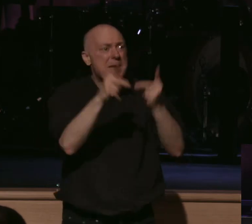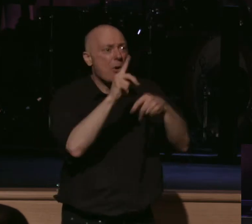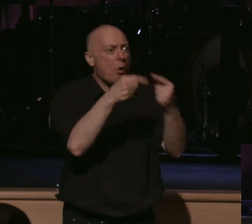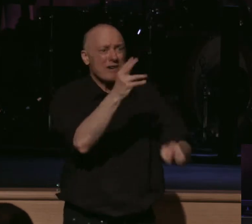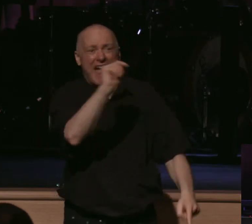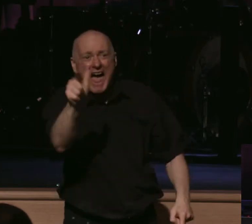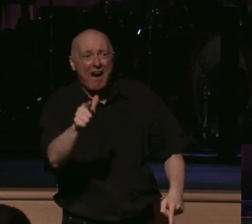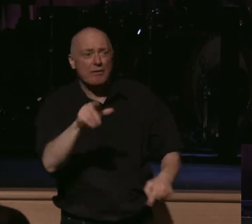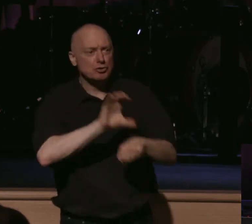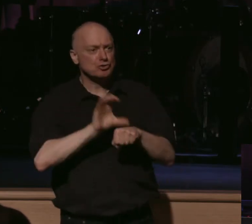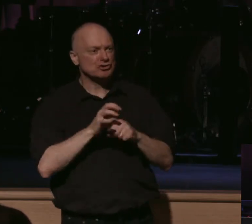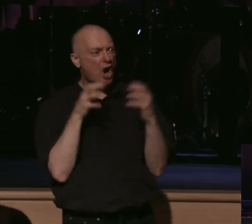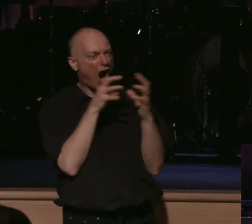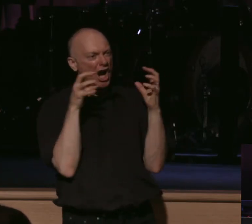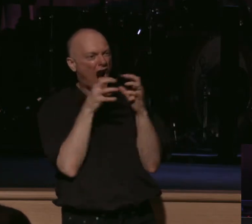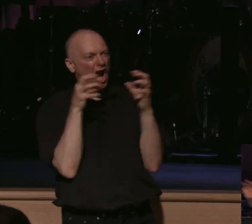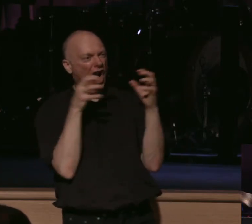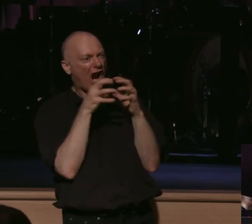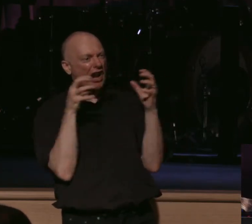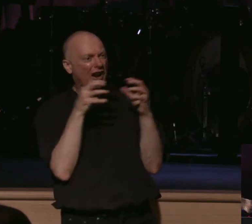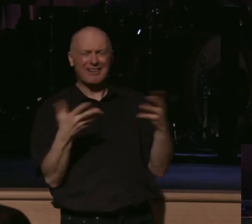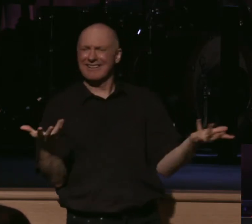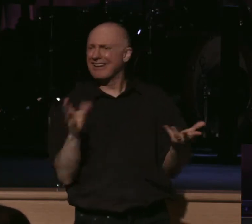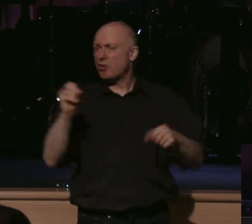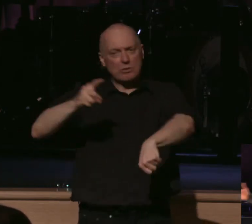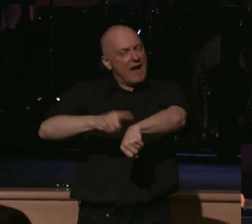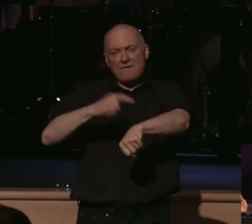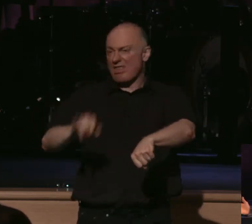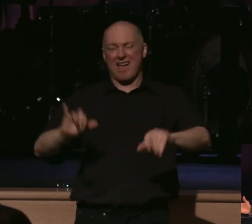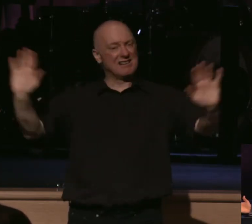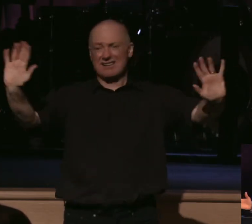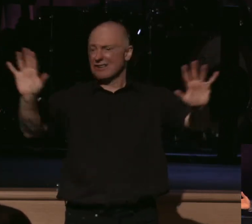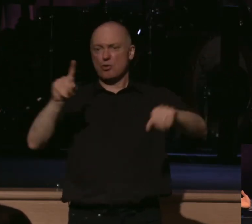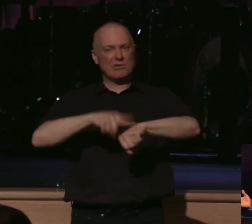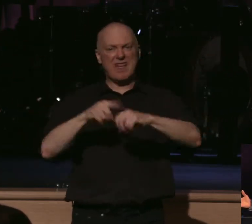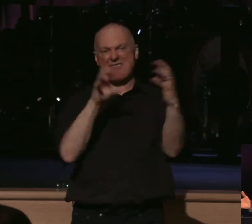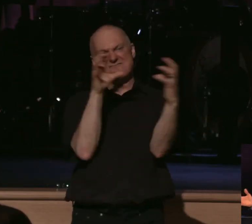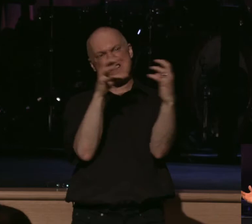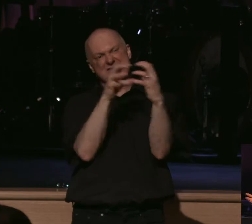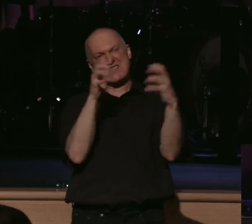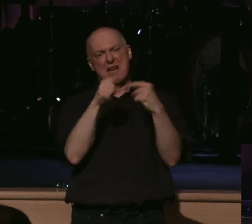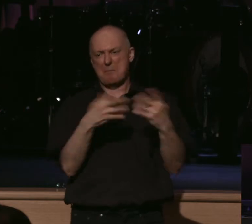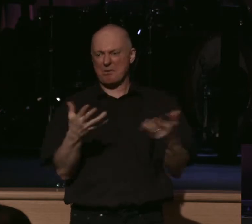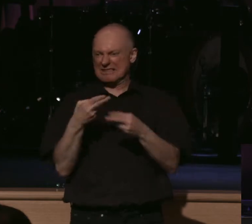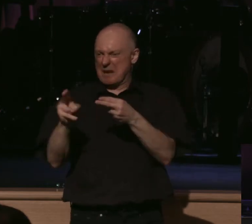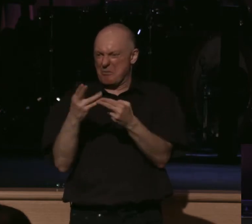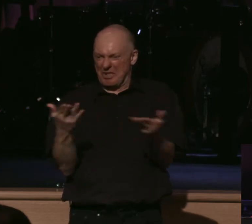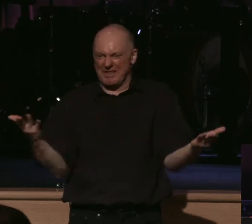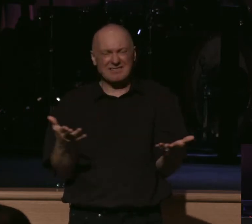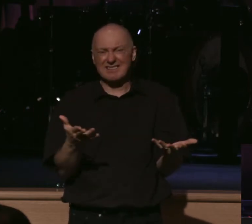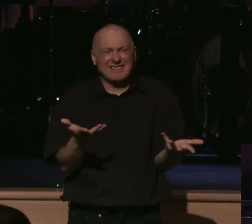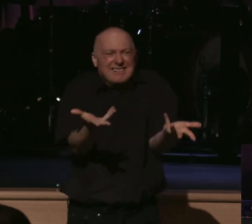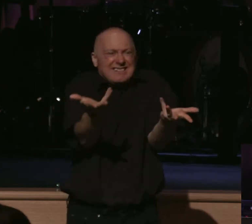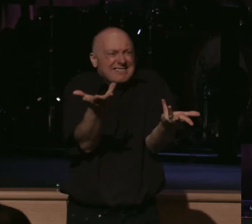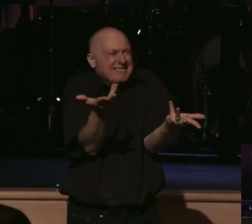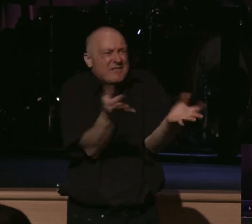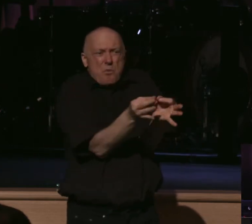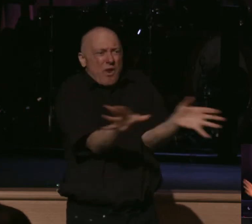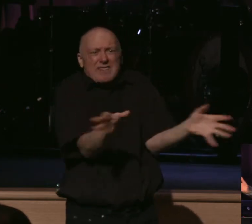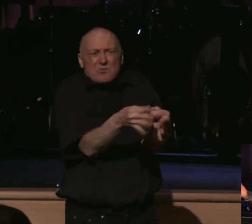that is pathetic. I have no time for that. I have no time to fight with each other about things of temporal that have no value whatsoever. I have no time.